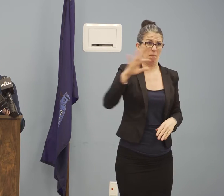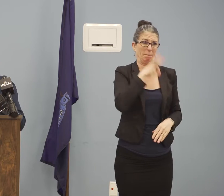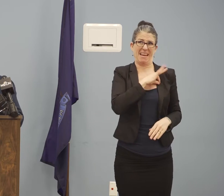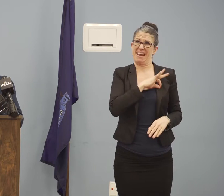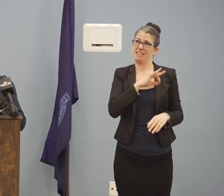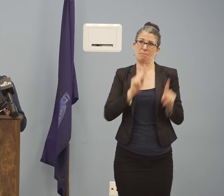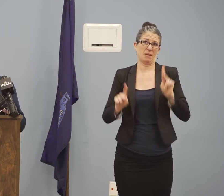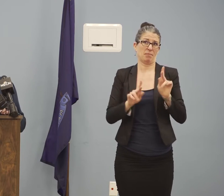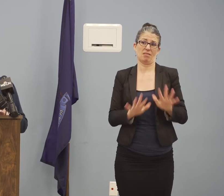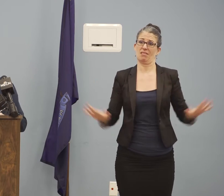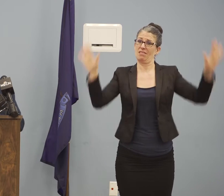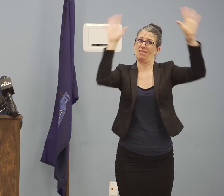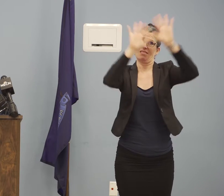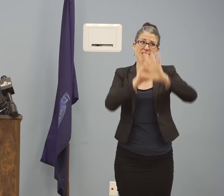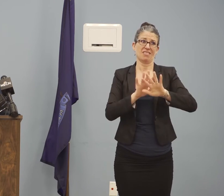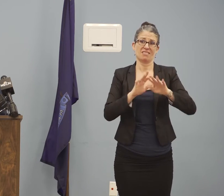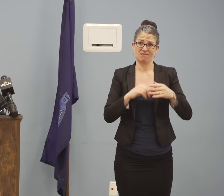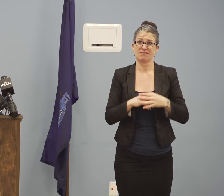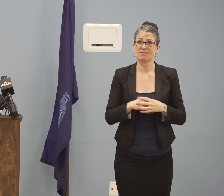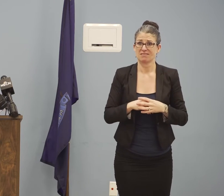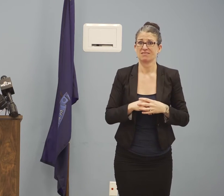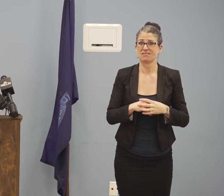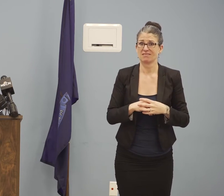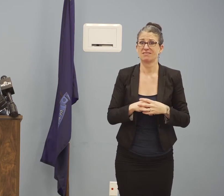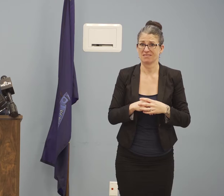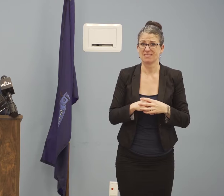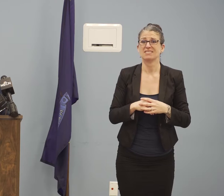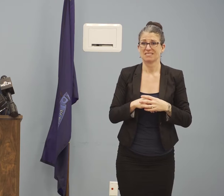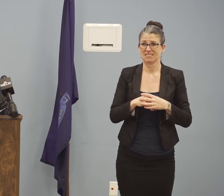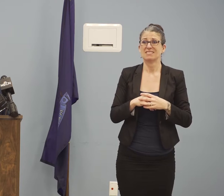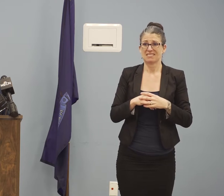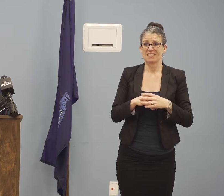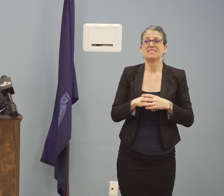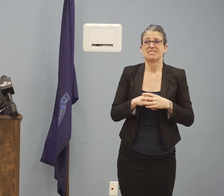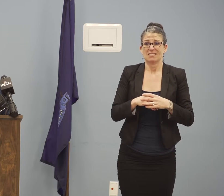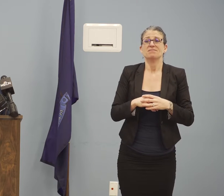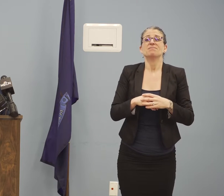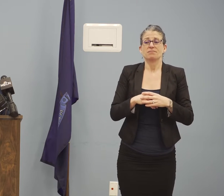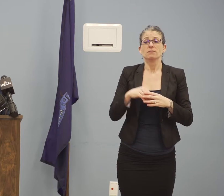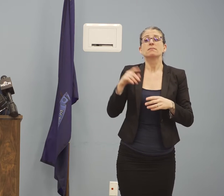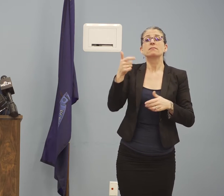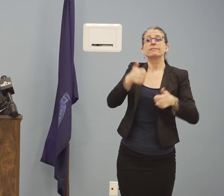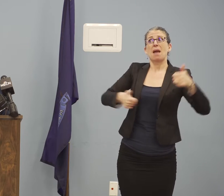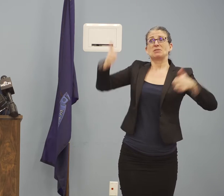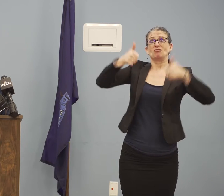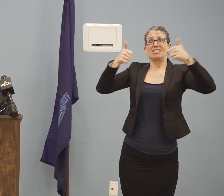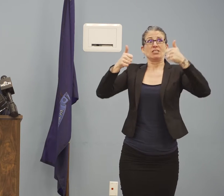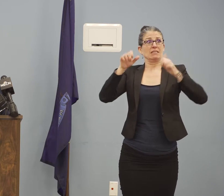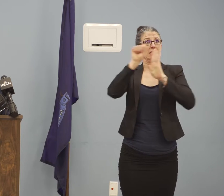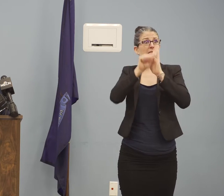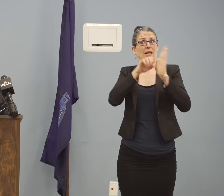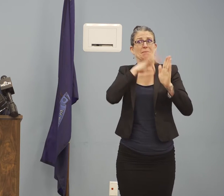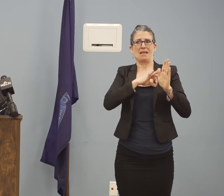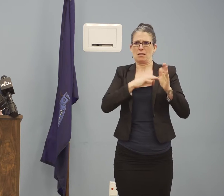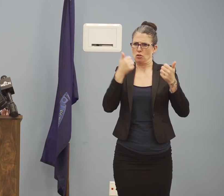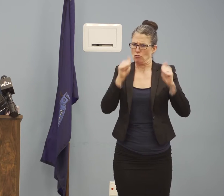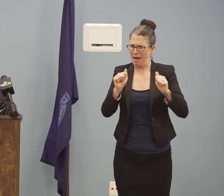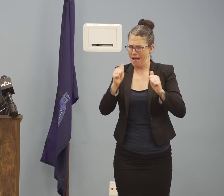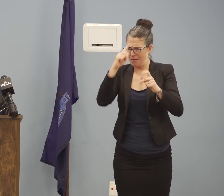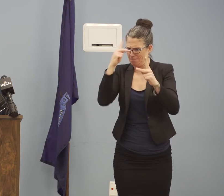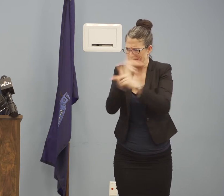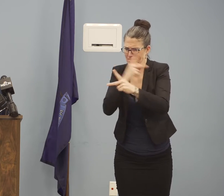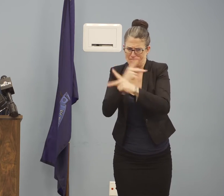My administration is also committed to working with affected businesses and people whose employment is affected by COVID-19.